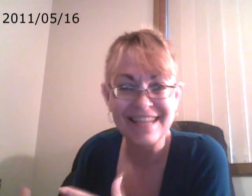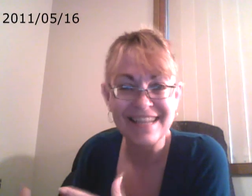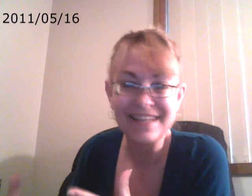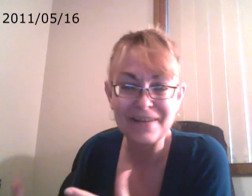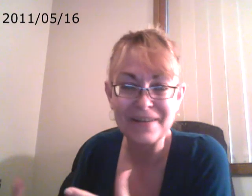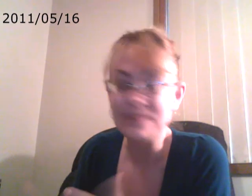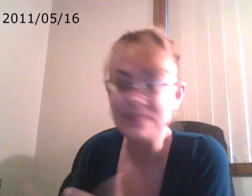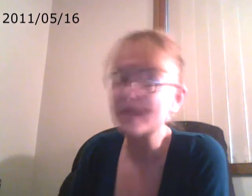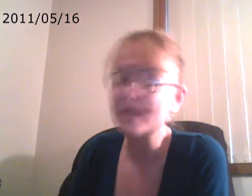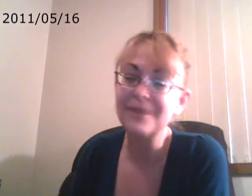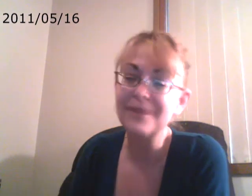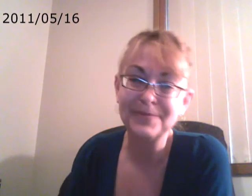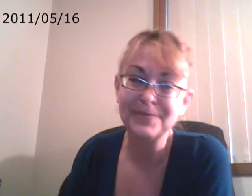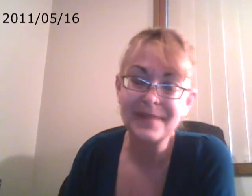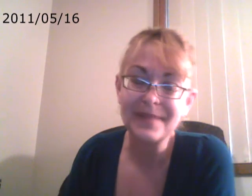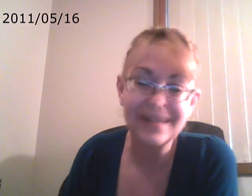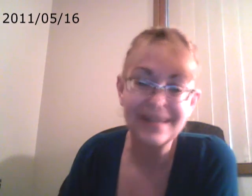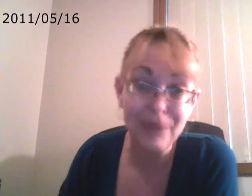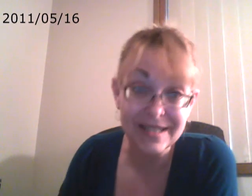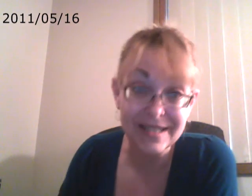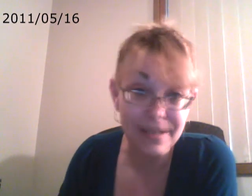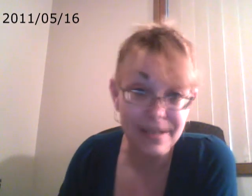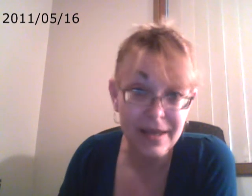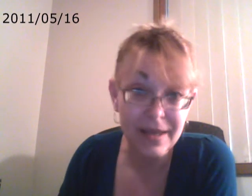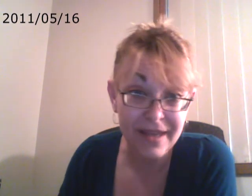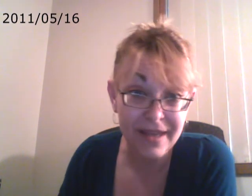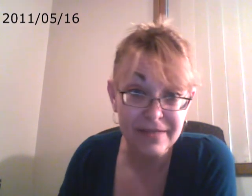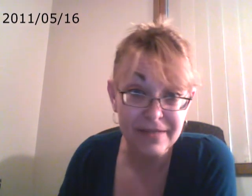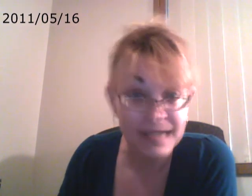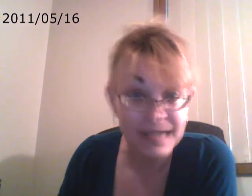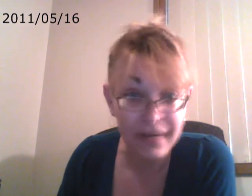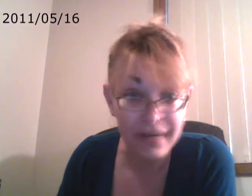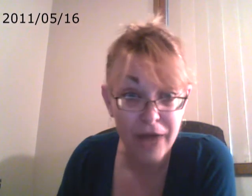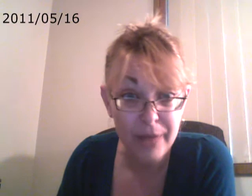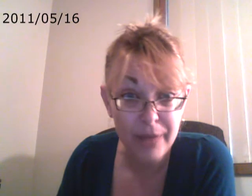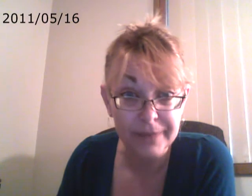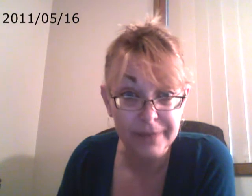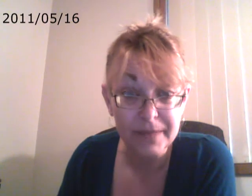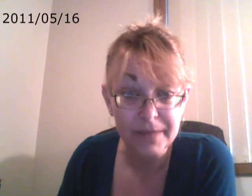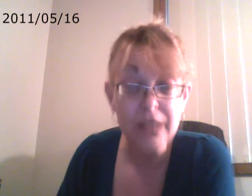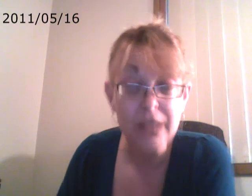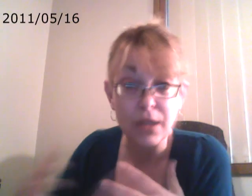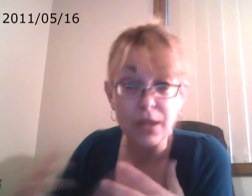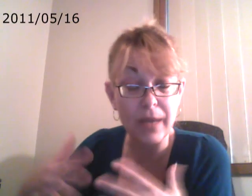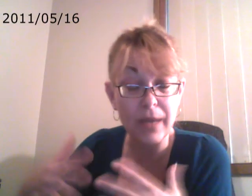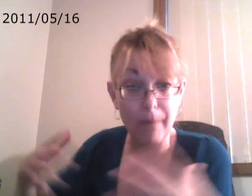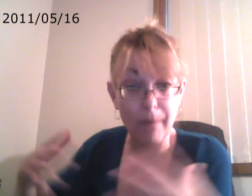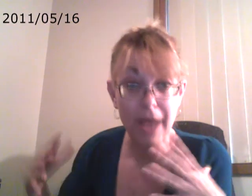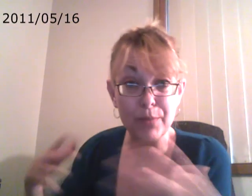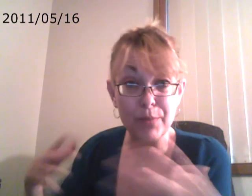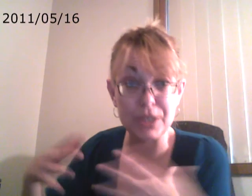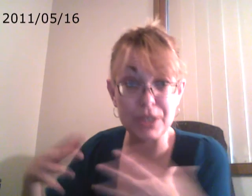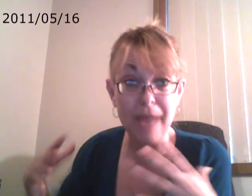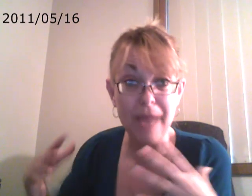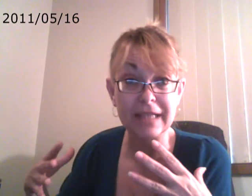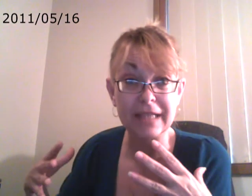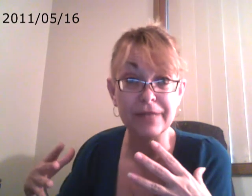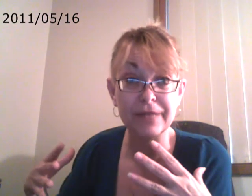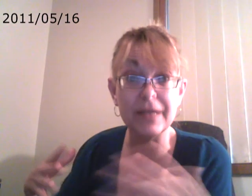You know? No. Never once in my life did that ever happen. So in my perspective, in